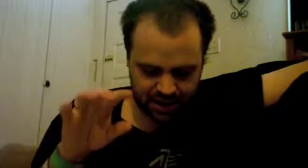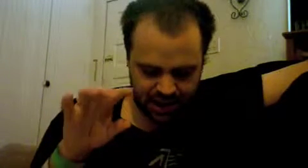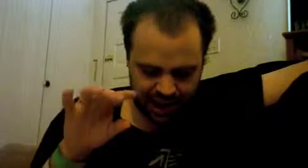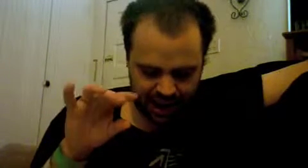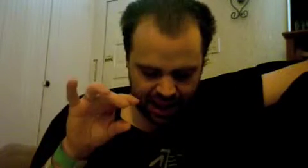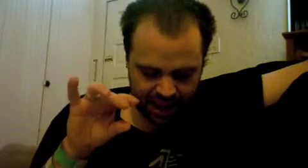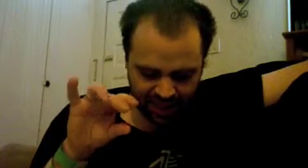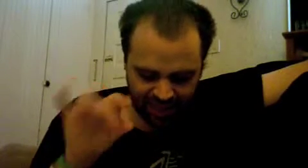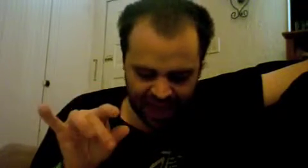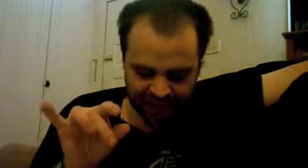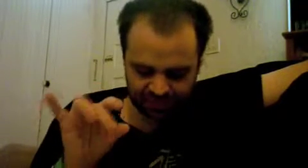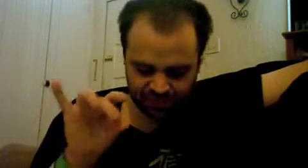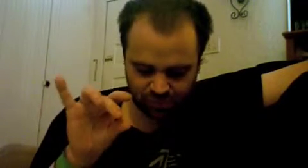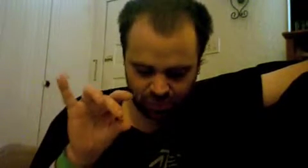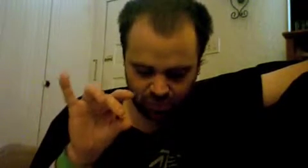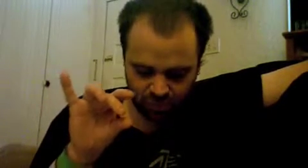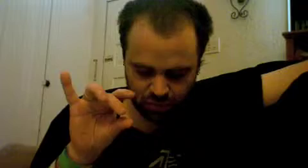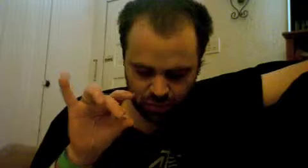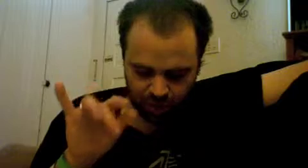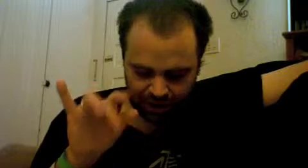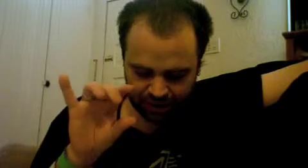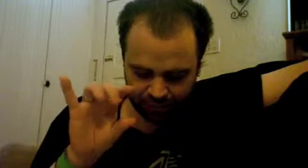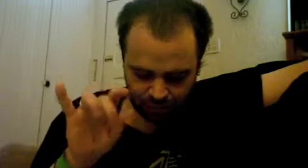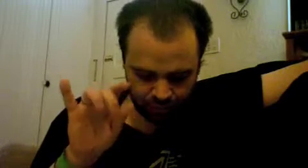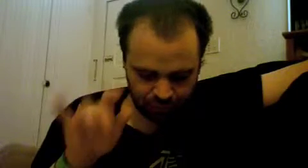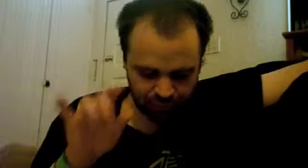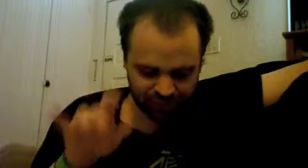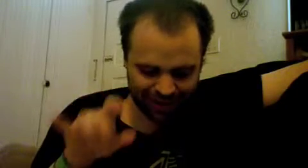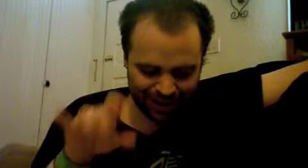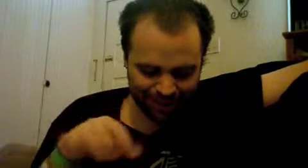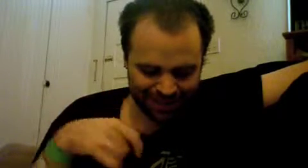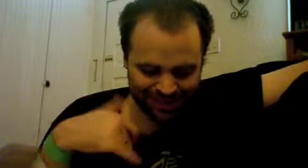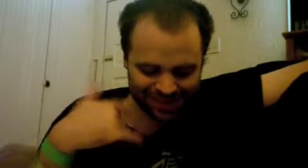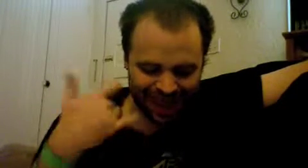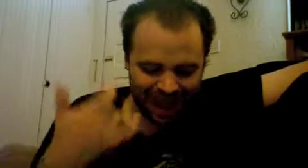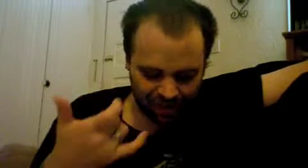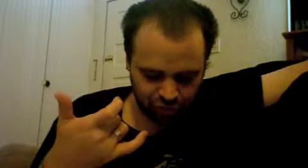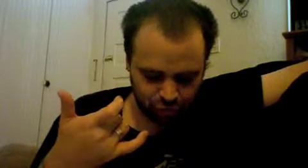and that is when it for the first time is actual